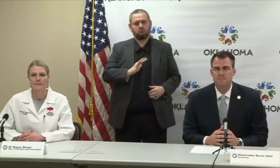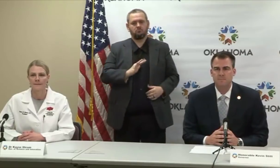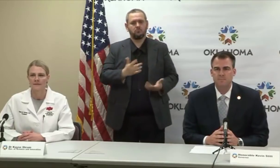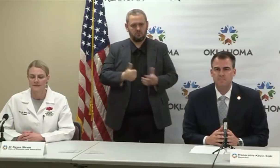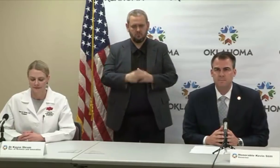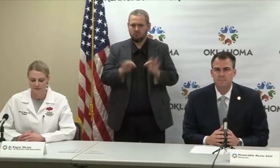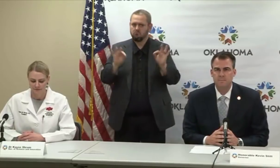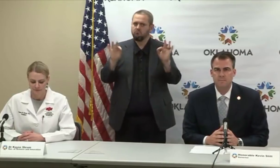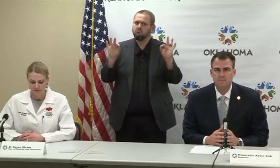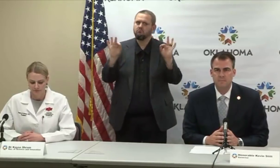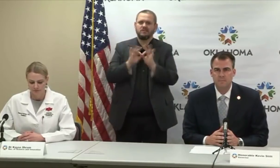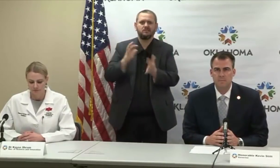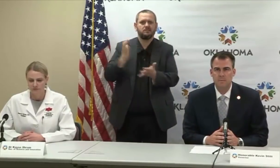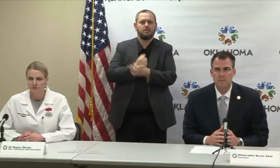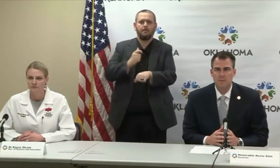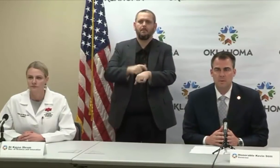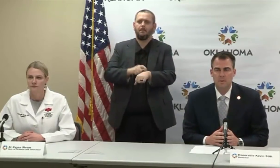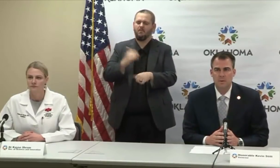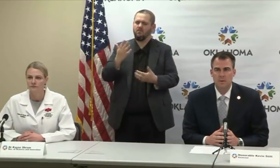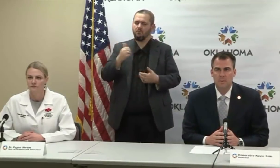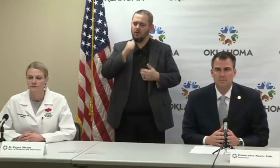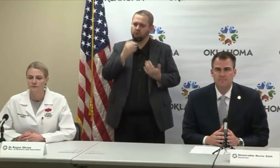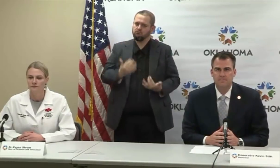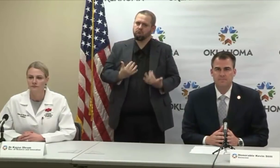Dylan Richards, open for a question.